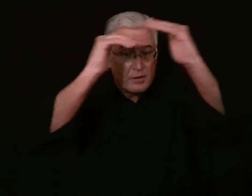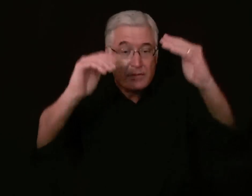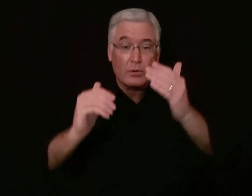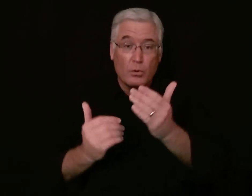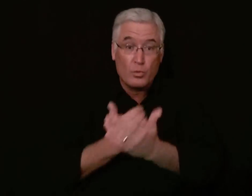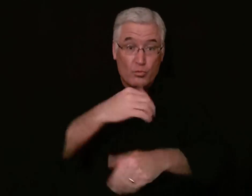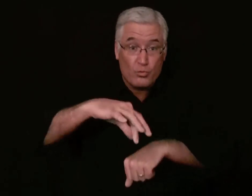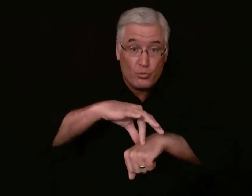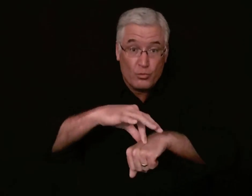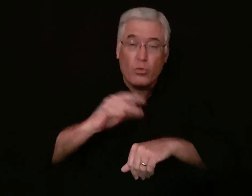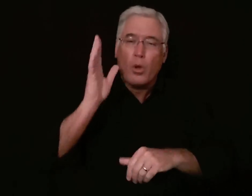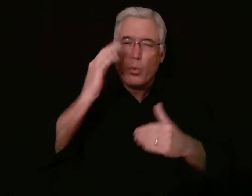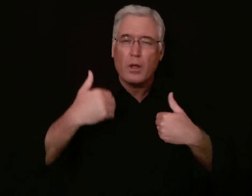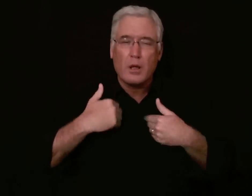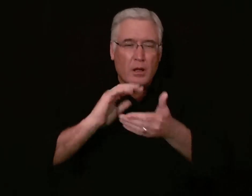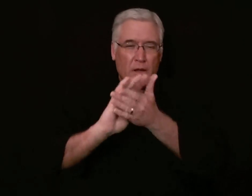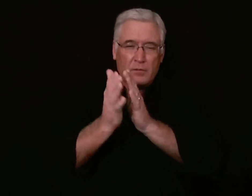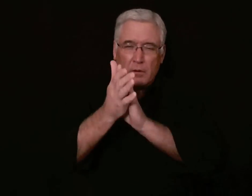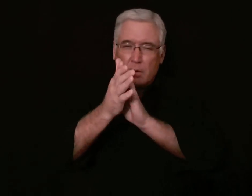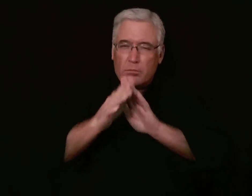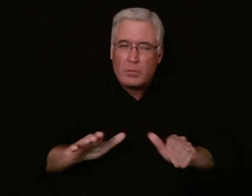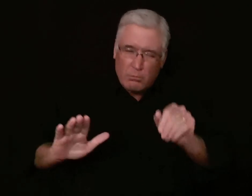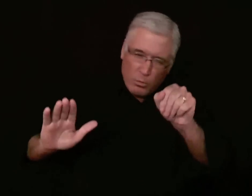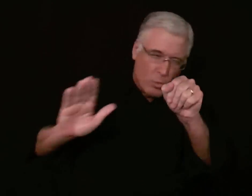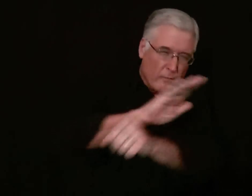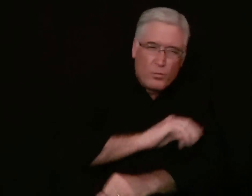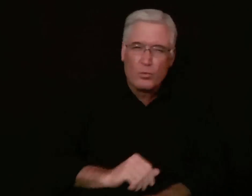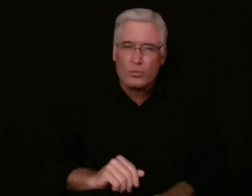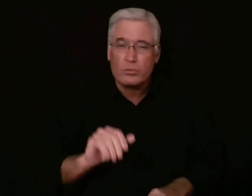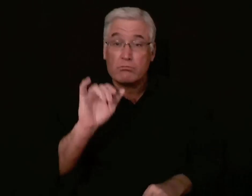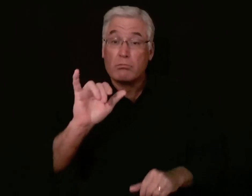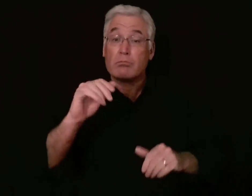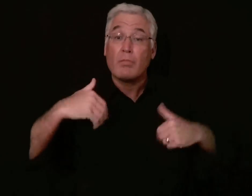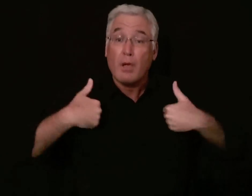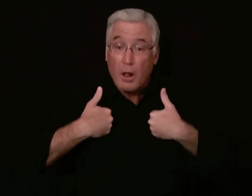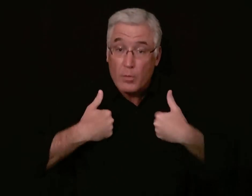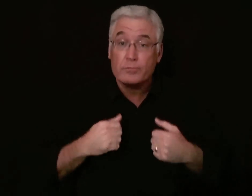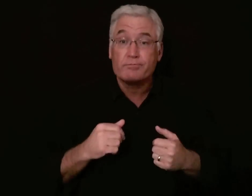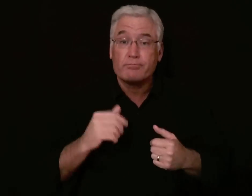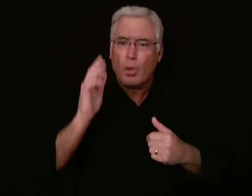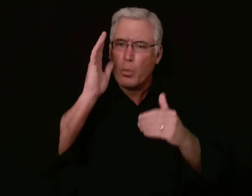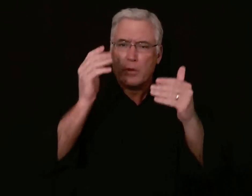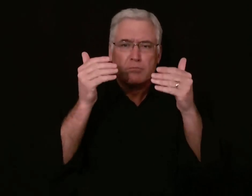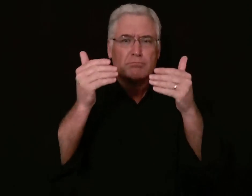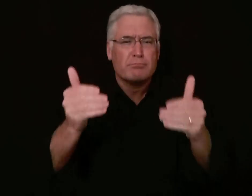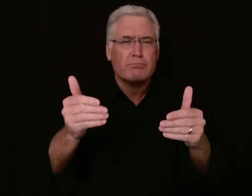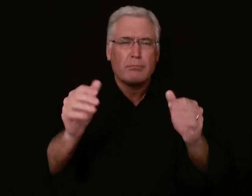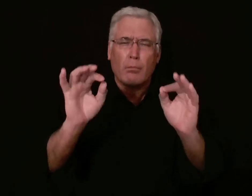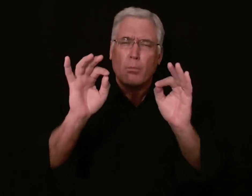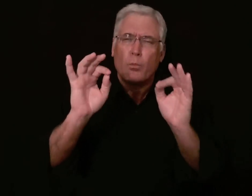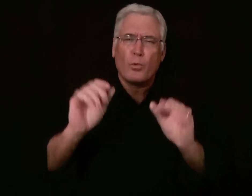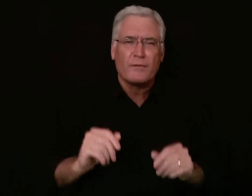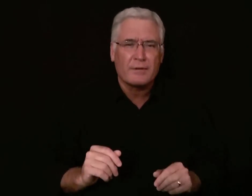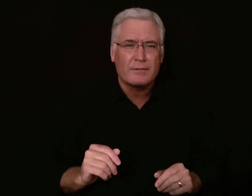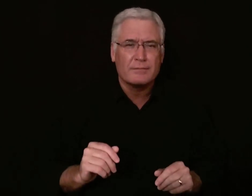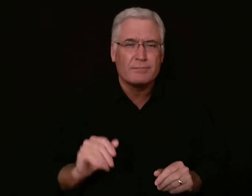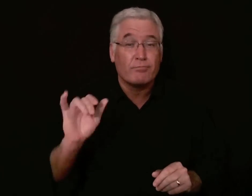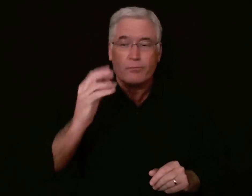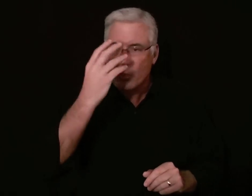The new heavens and the new earth, it will have full peace. Even the animals, they will all get along perfectly.